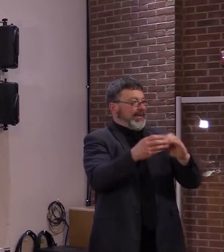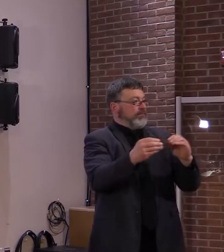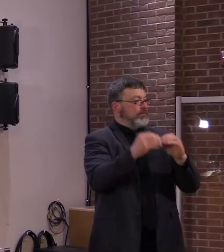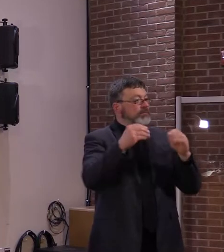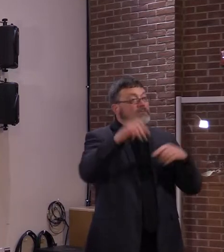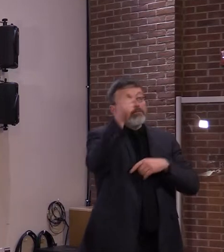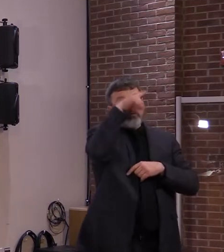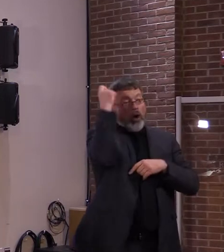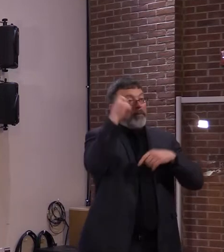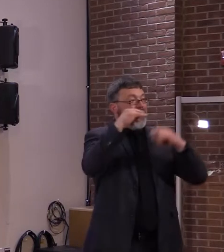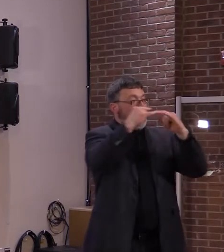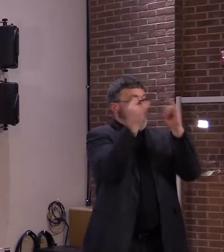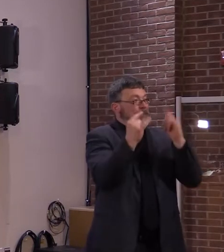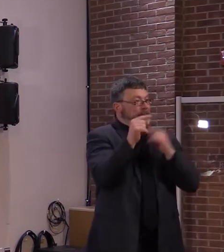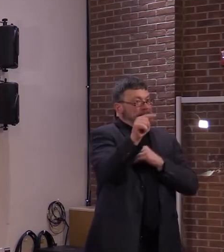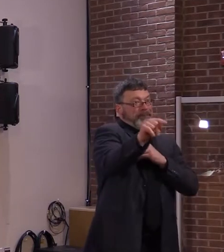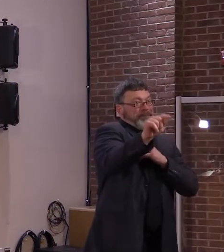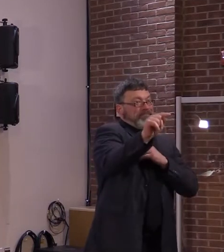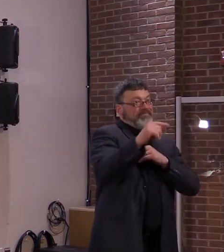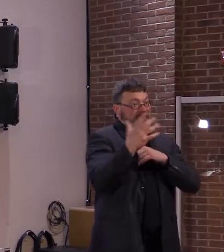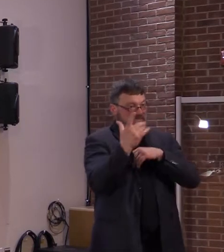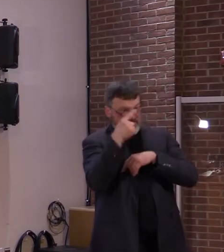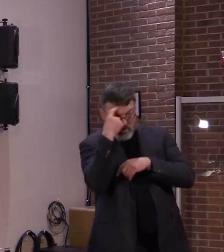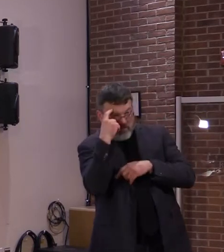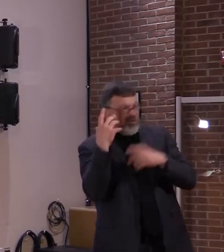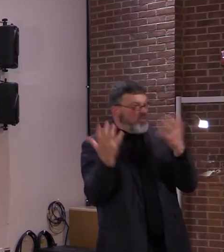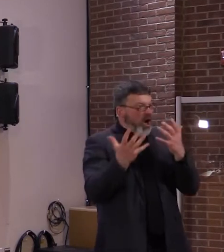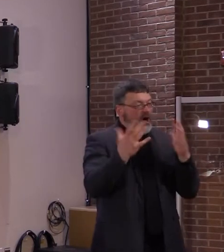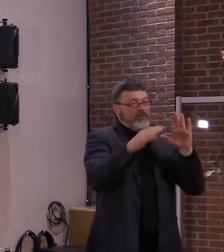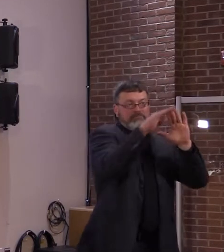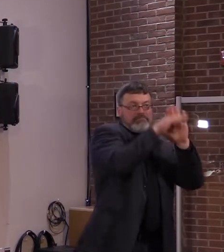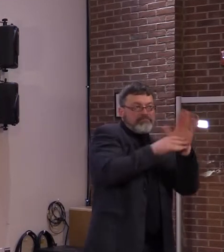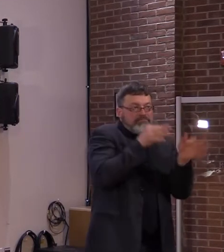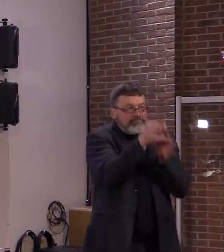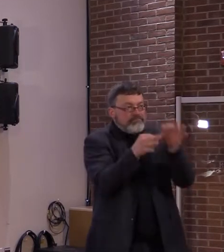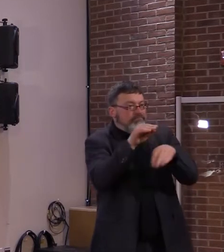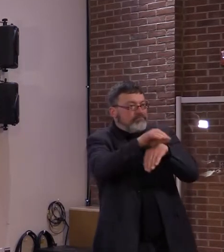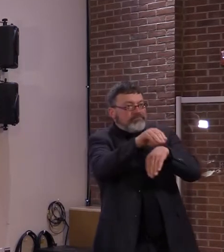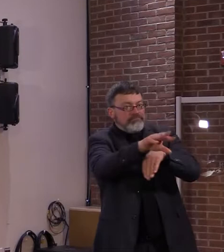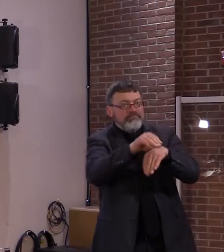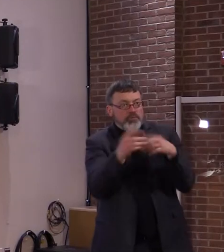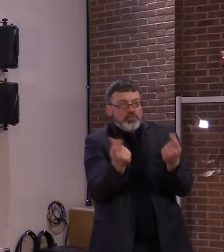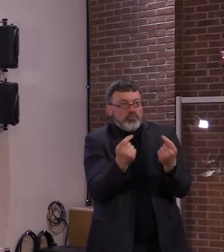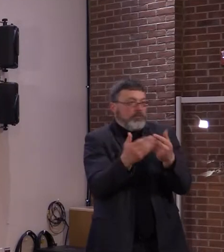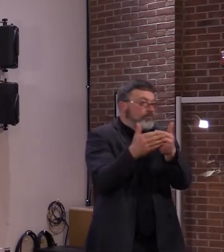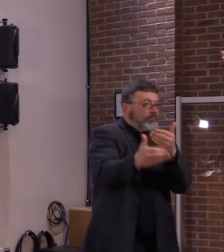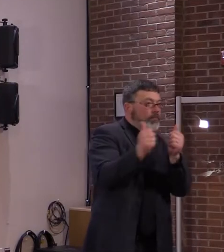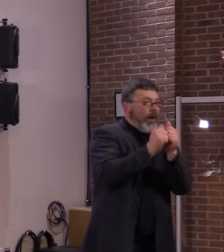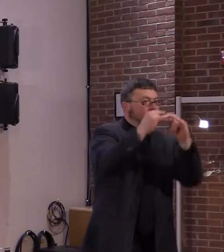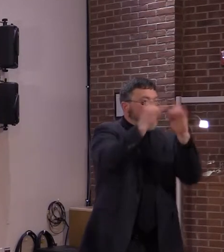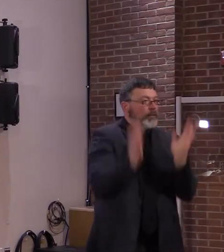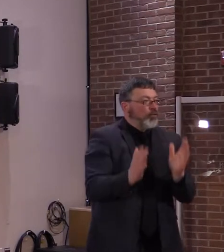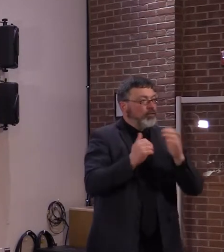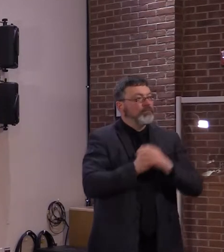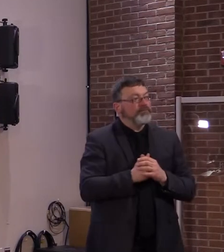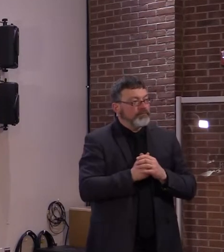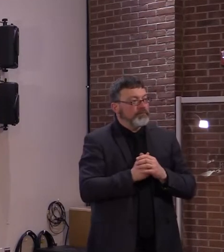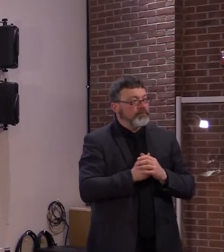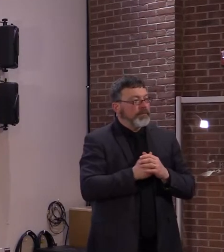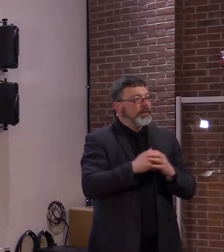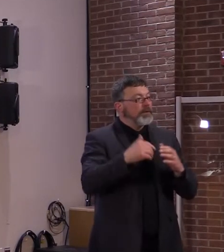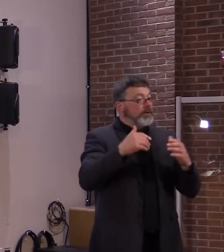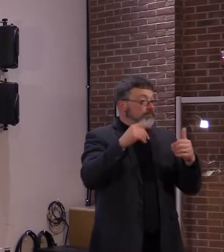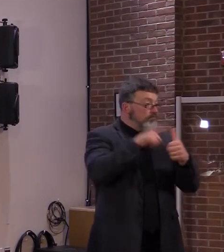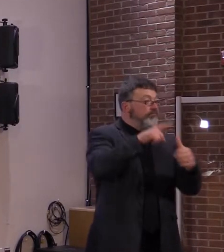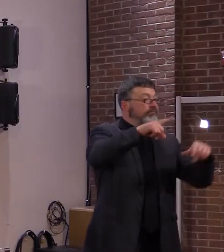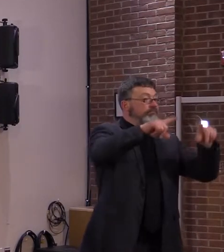the Agency of Commerce and Community Development website. It addresses testing at the time of arrival, symptom